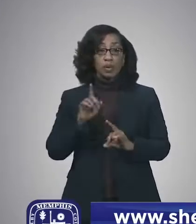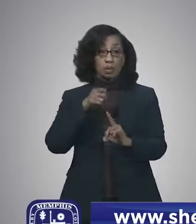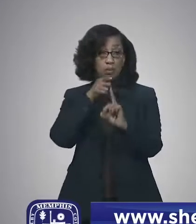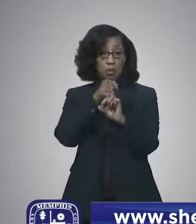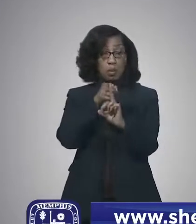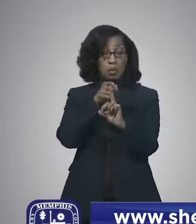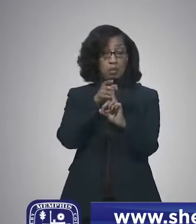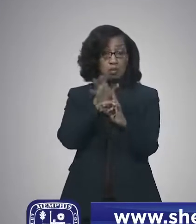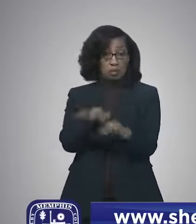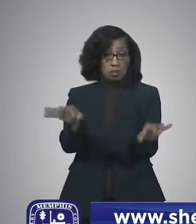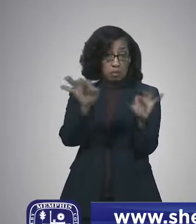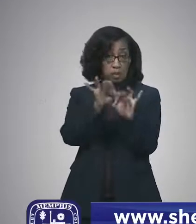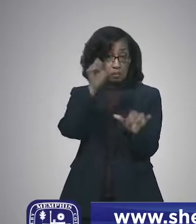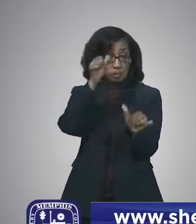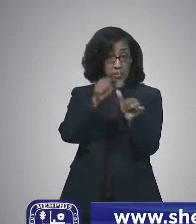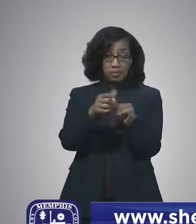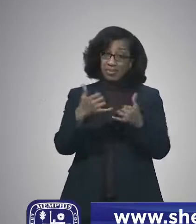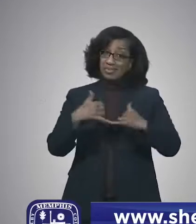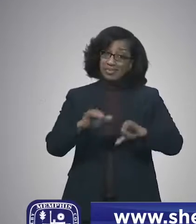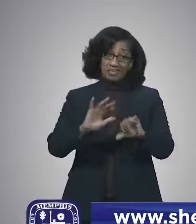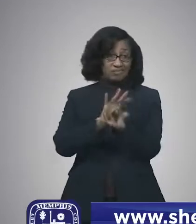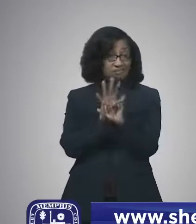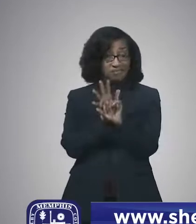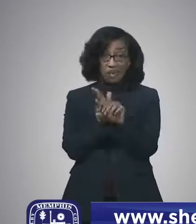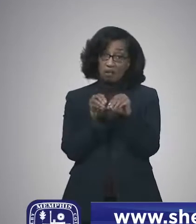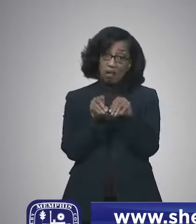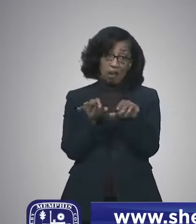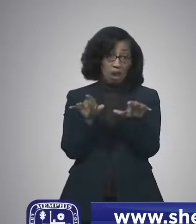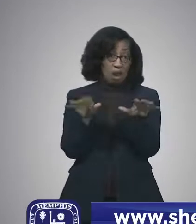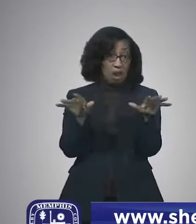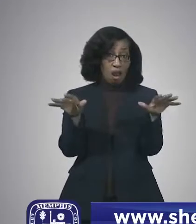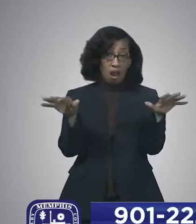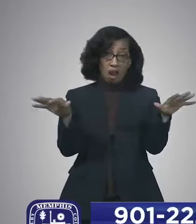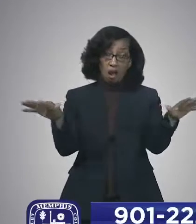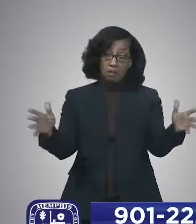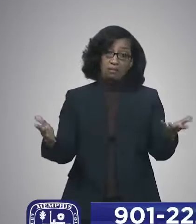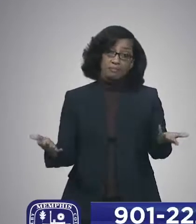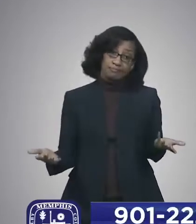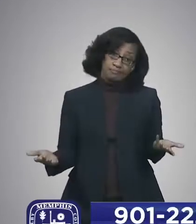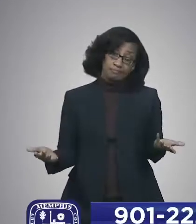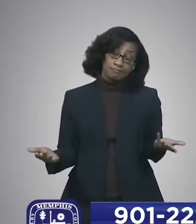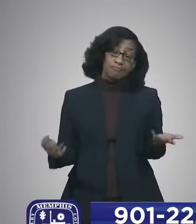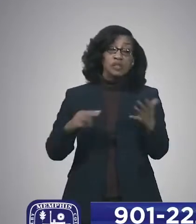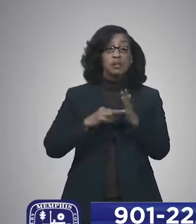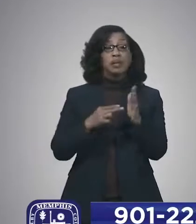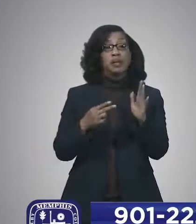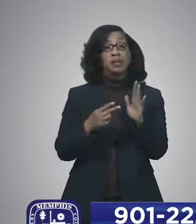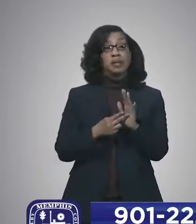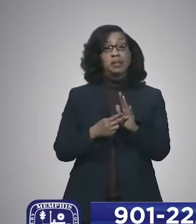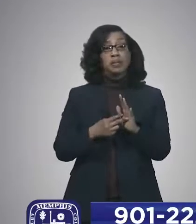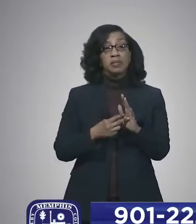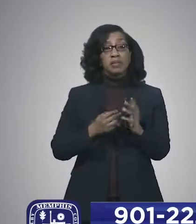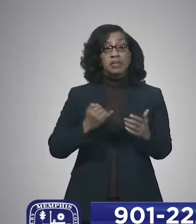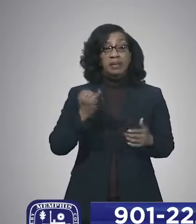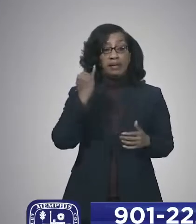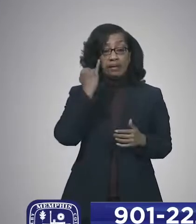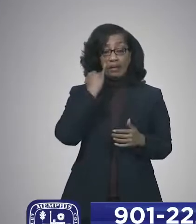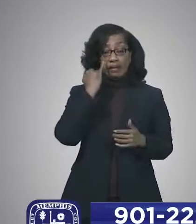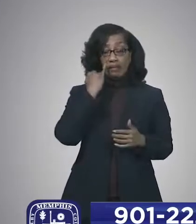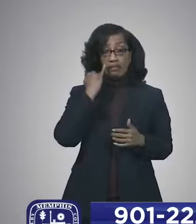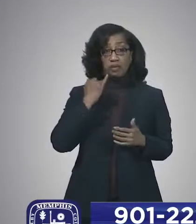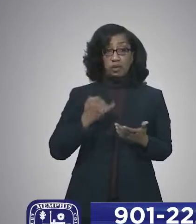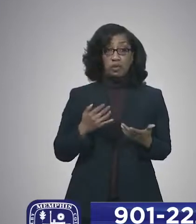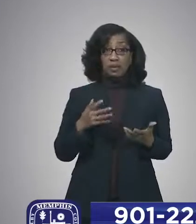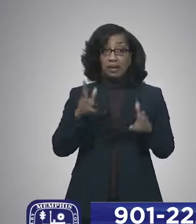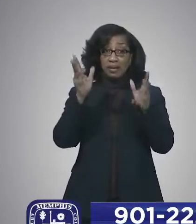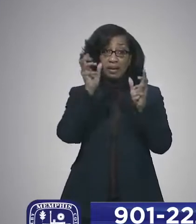remember is that we still have COVID-19 circulating in our community, and that means that everybody who is within the sound of